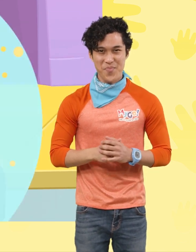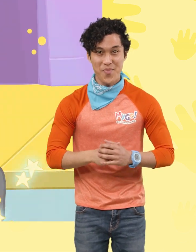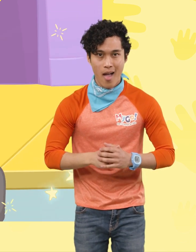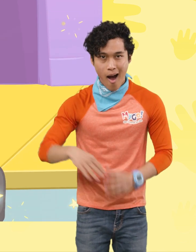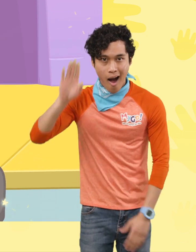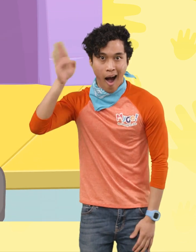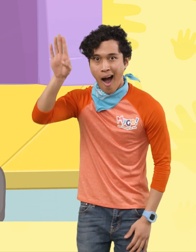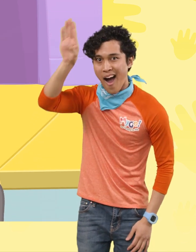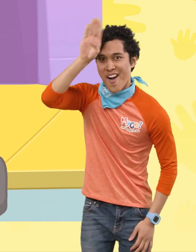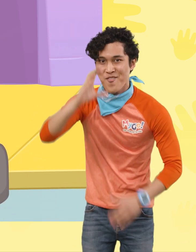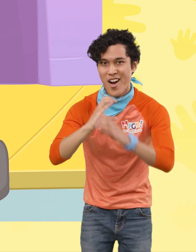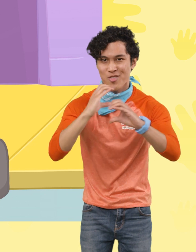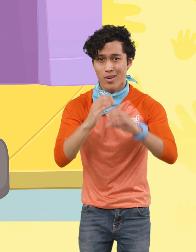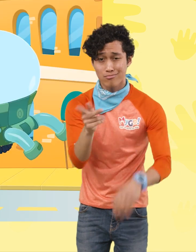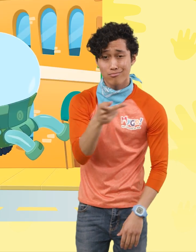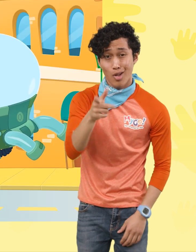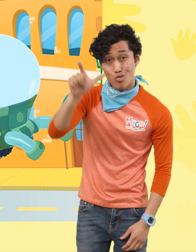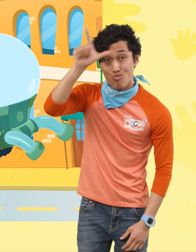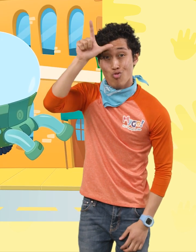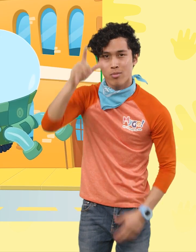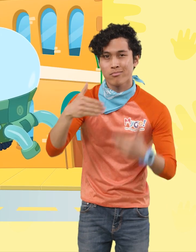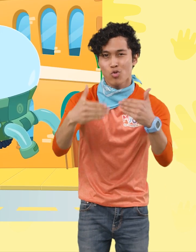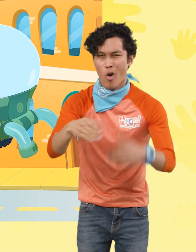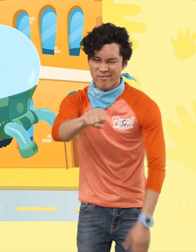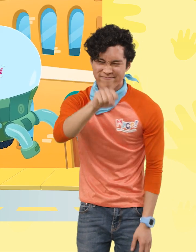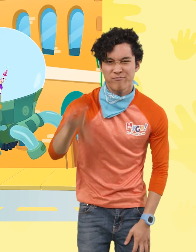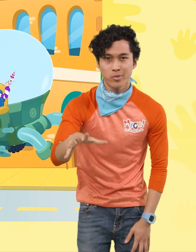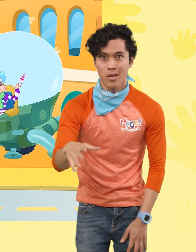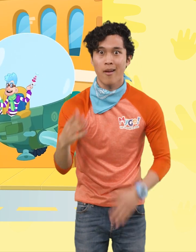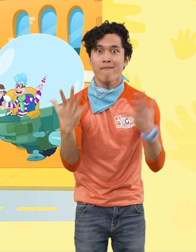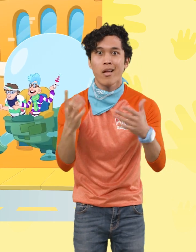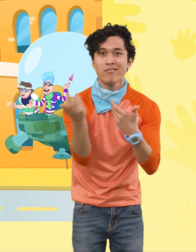Hi there, fire truck. Dunk those losers and come with us.